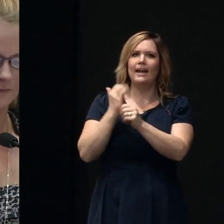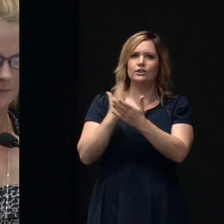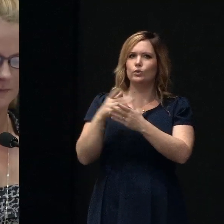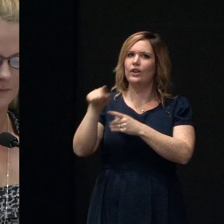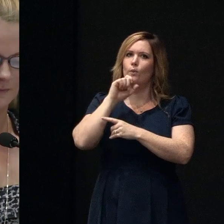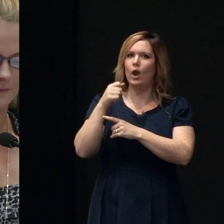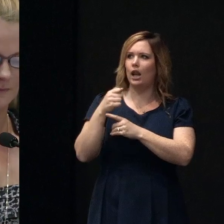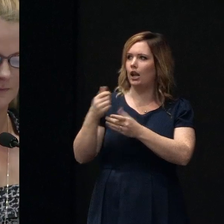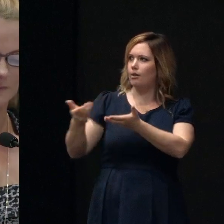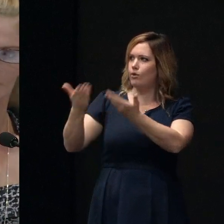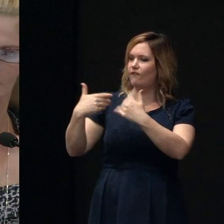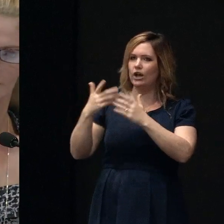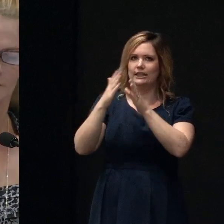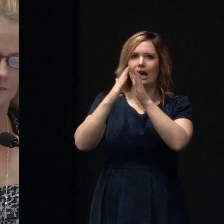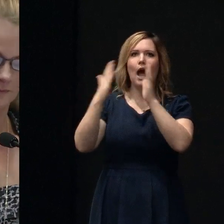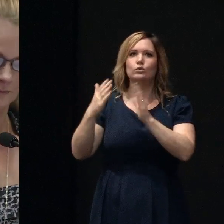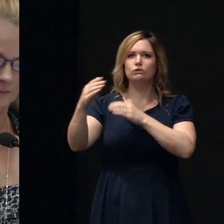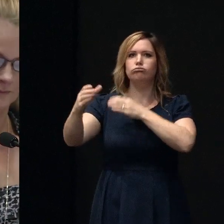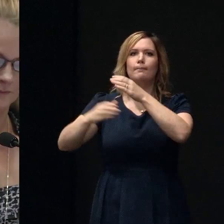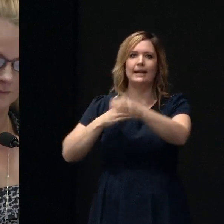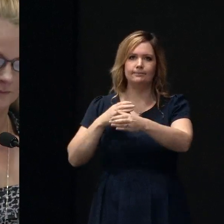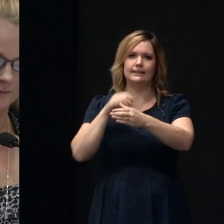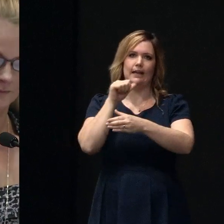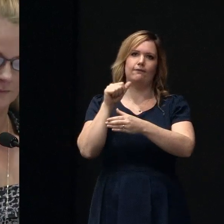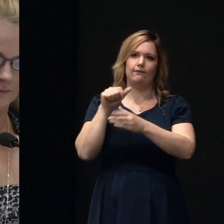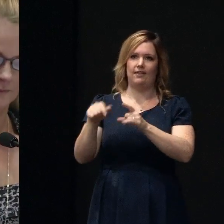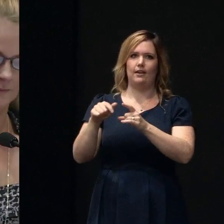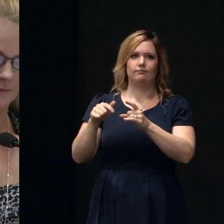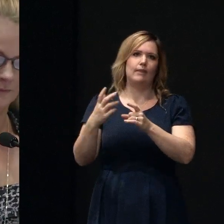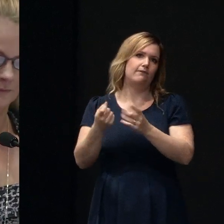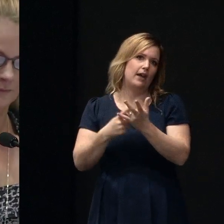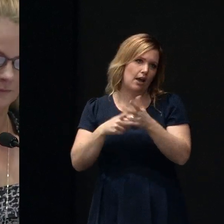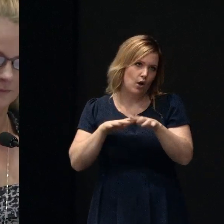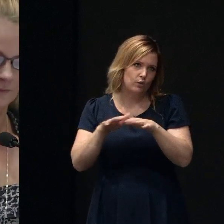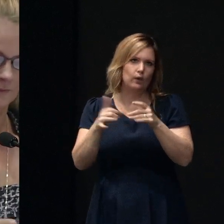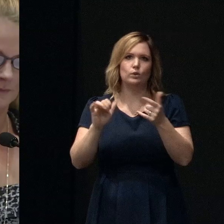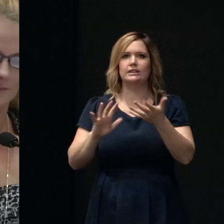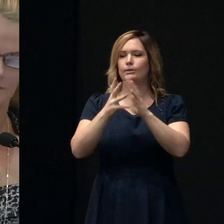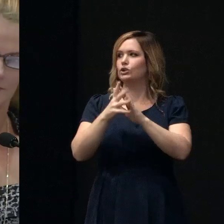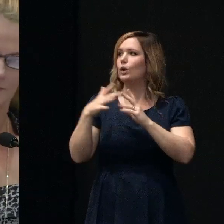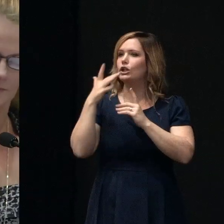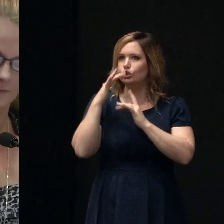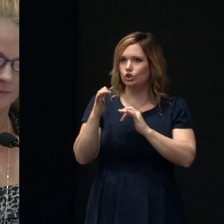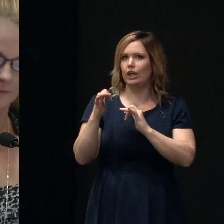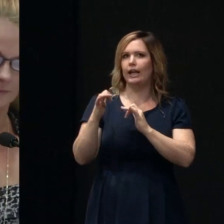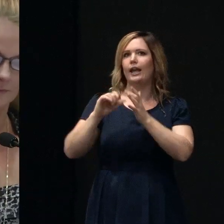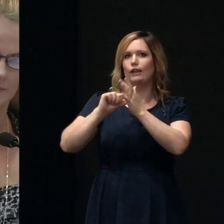rather than full replacement so you've got to really look for any putfalls and any ongoing insurance so check out status of claim and